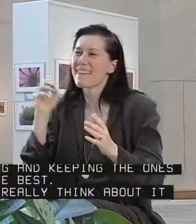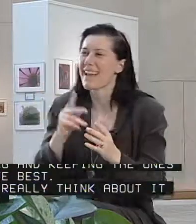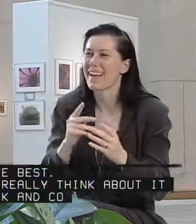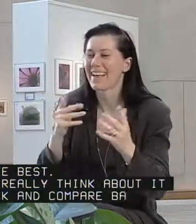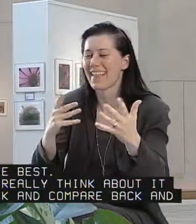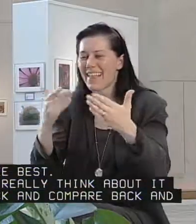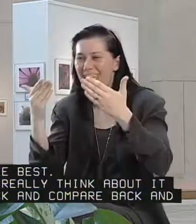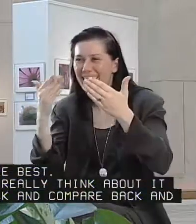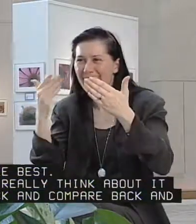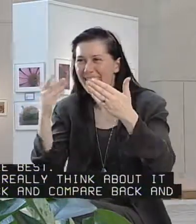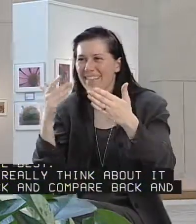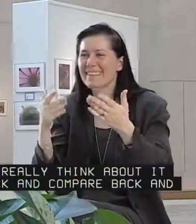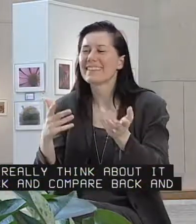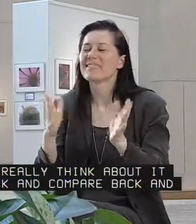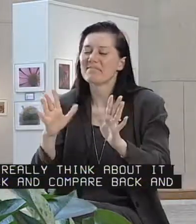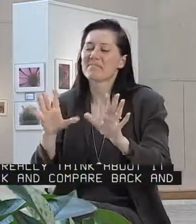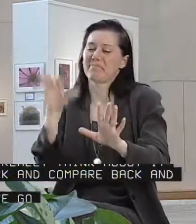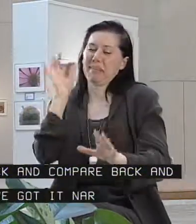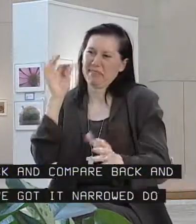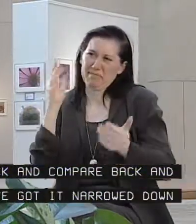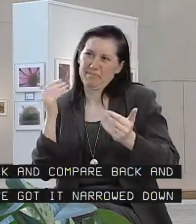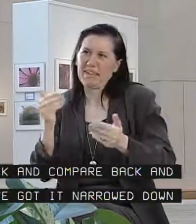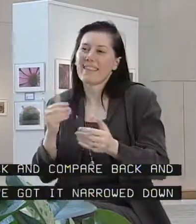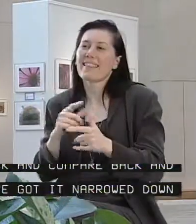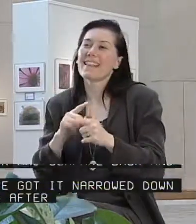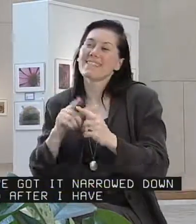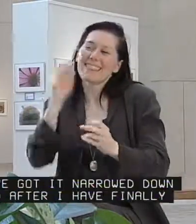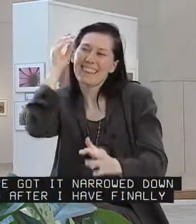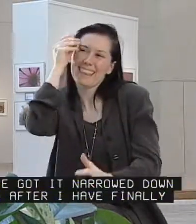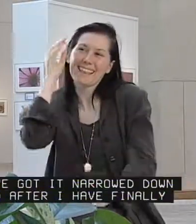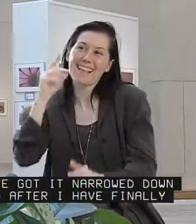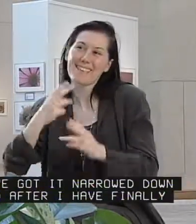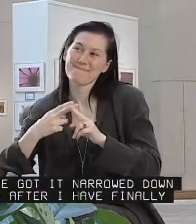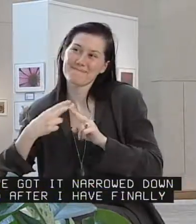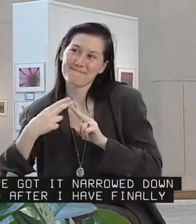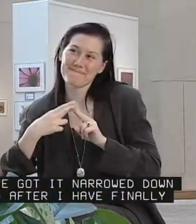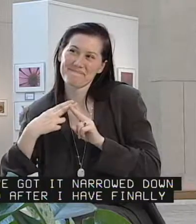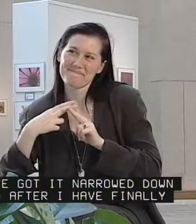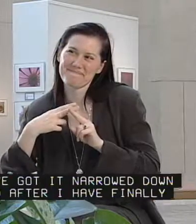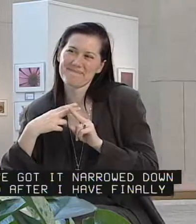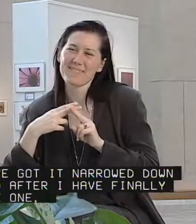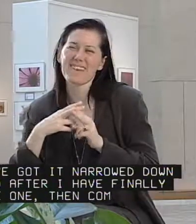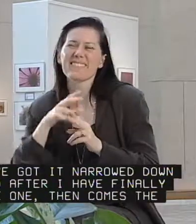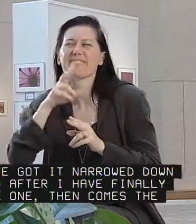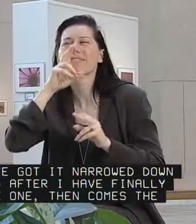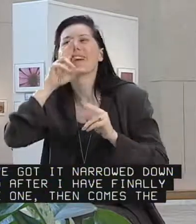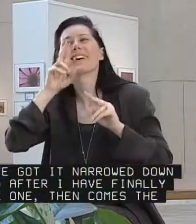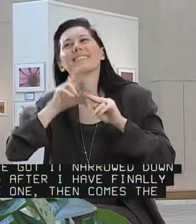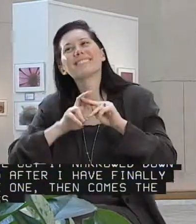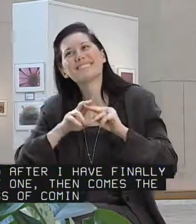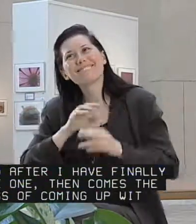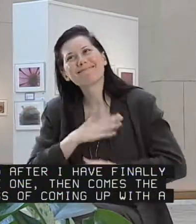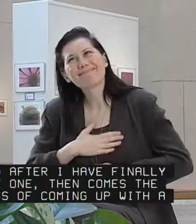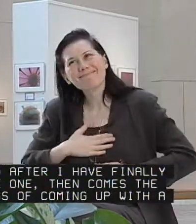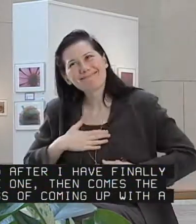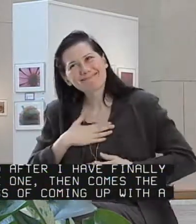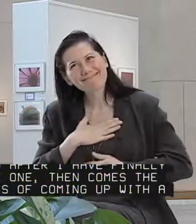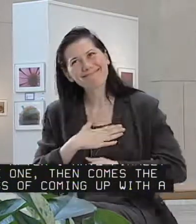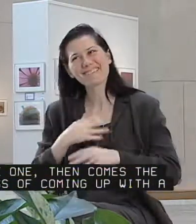back and compare back and forth when I've got it narrowed down the two. And after I've finally chosen the one, then comes the fun process of coming up with a title.